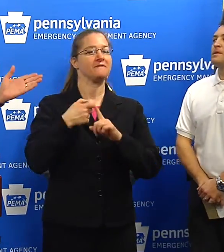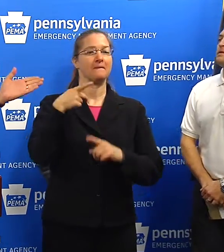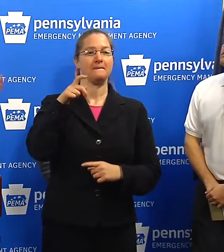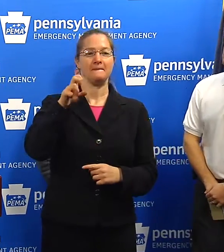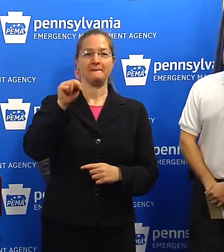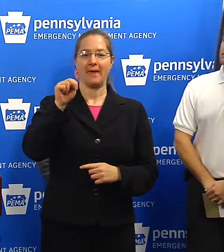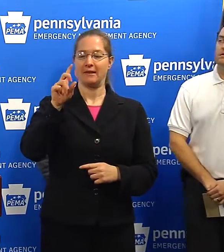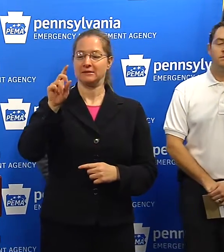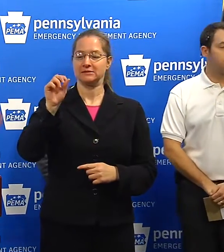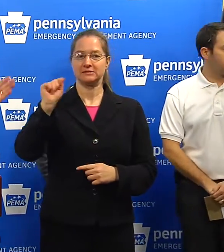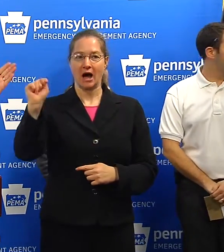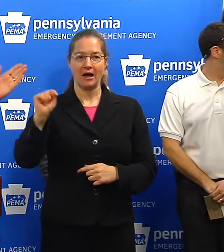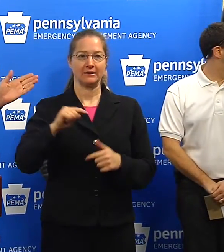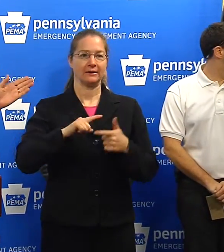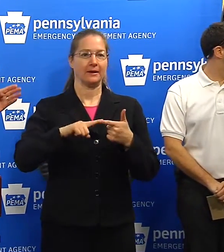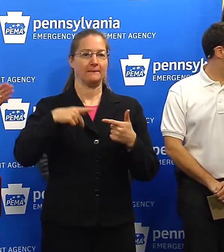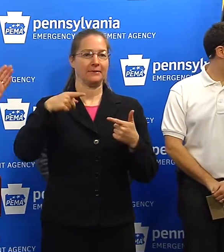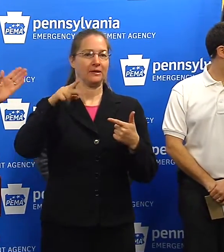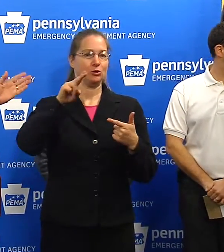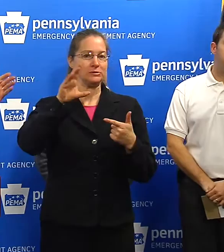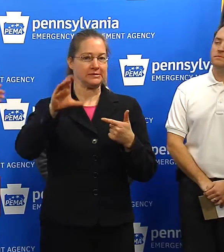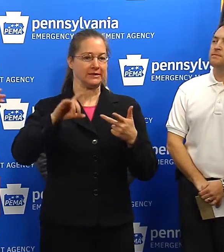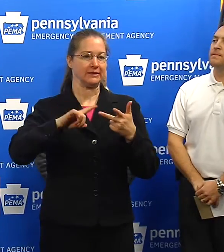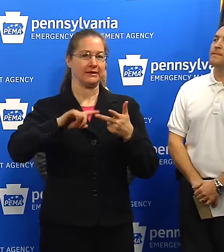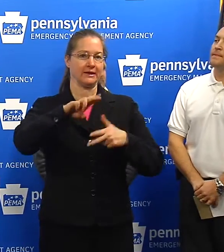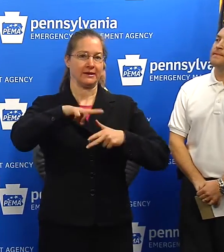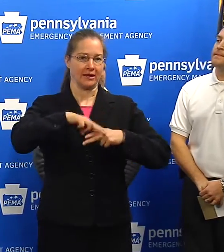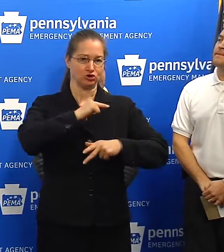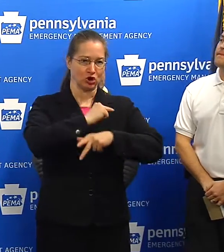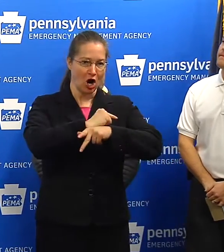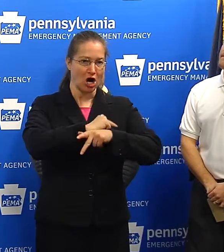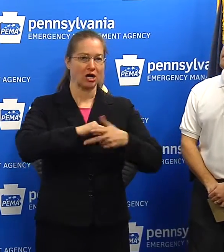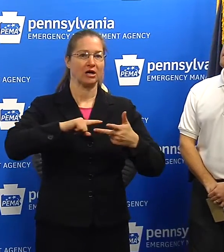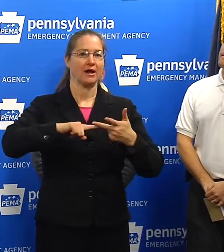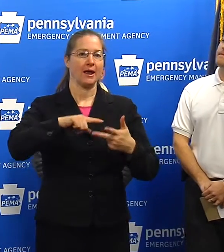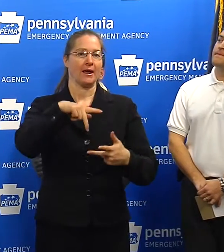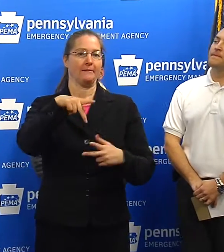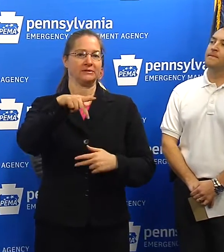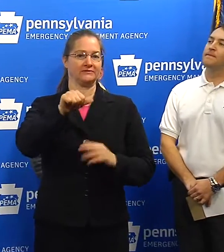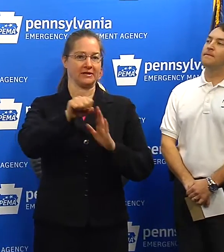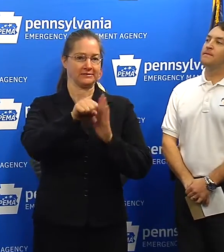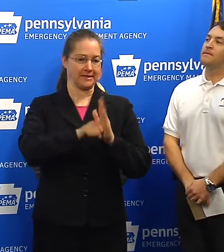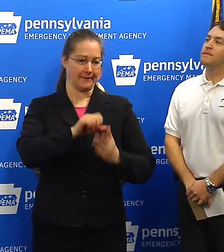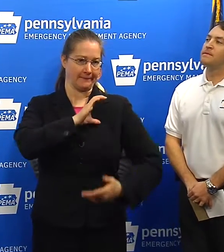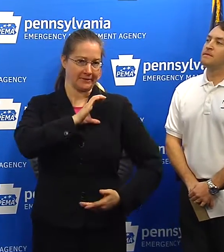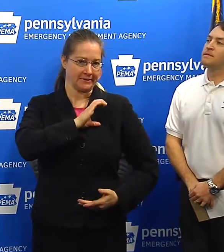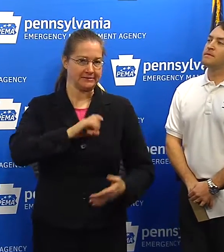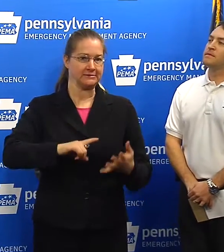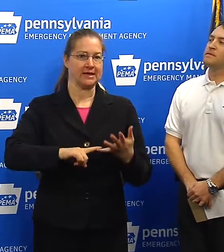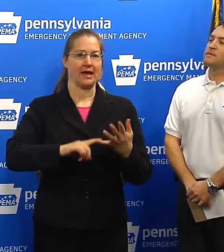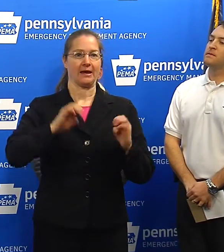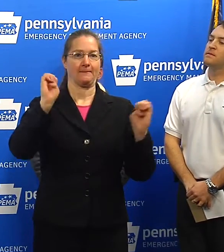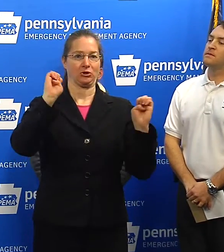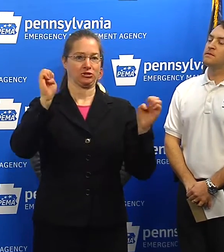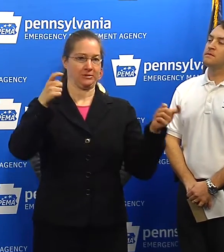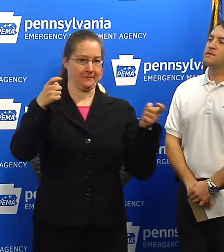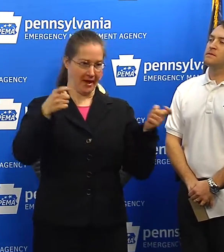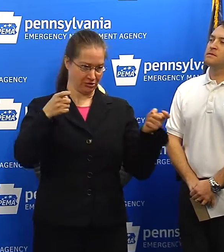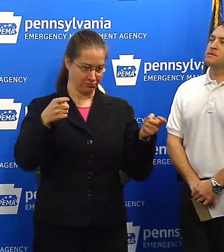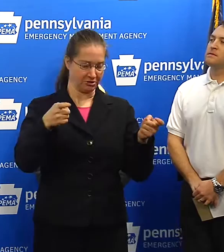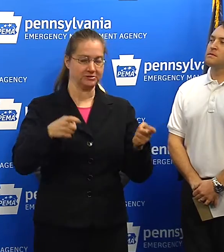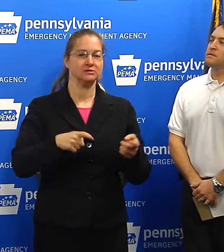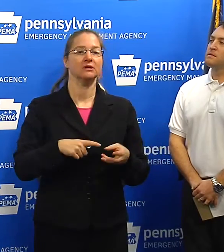Public Utilities Commission, National Guard, the Pennsylvania State Police, of course, emergency management. The Turnpike.